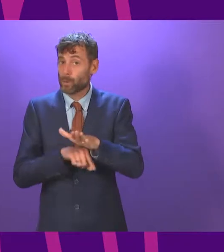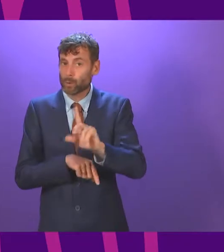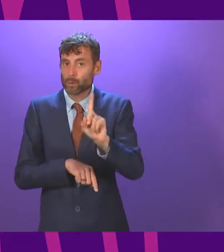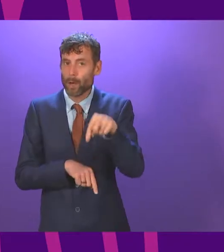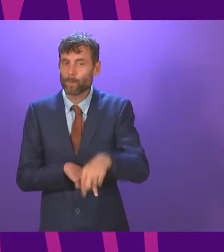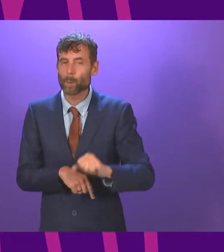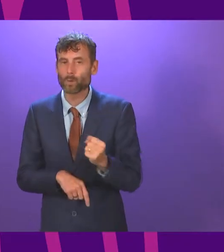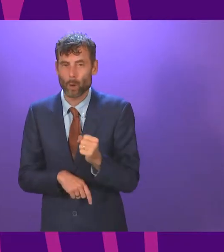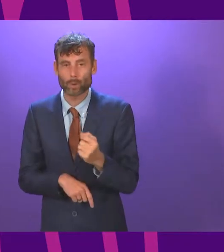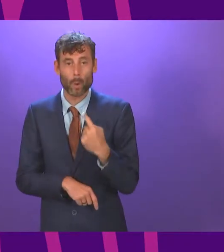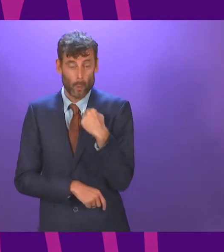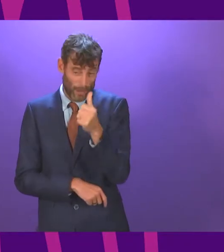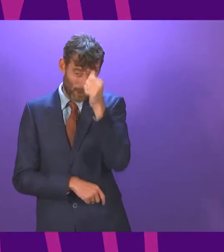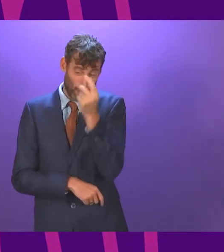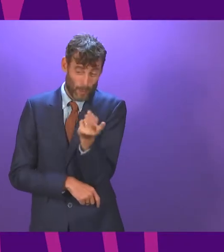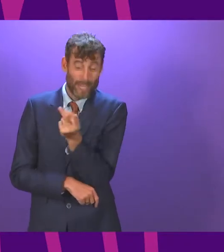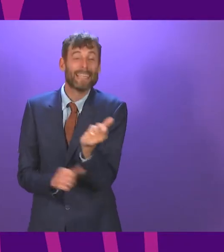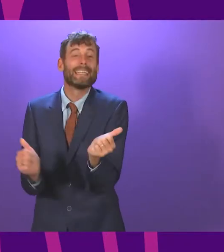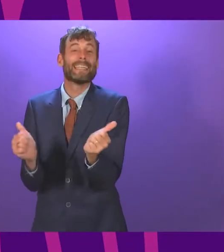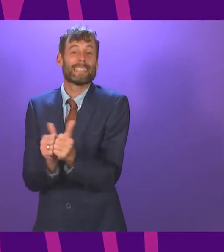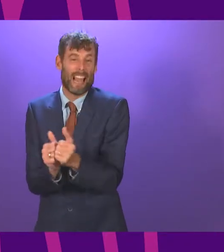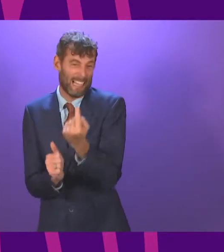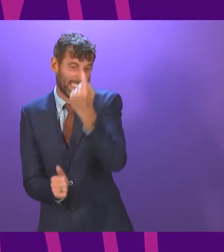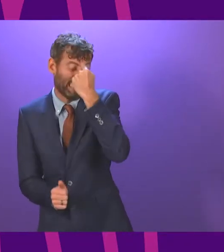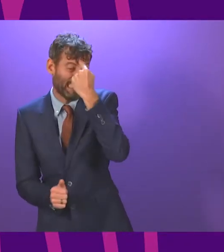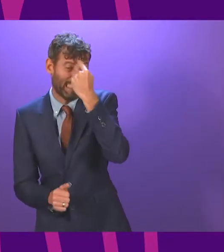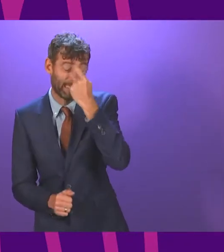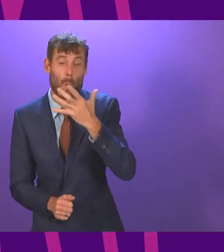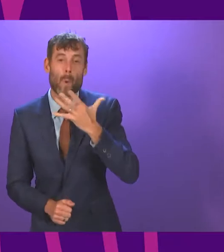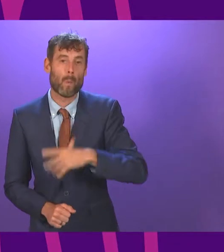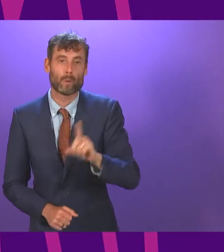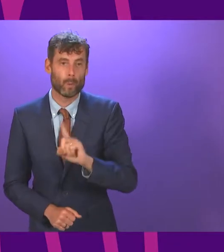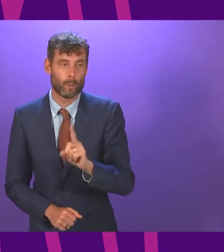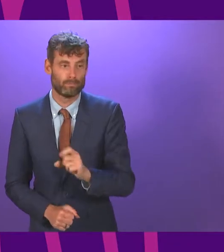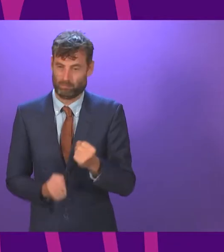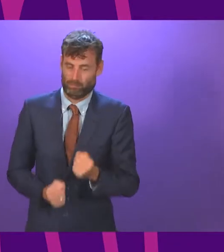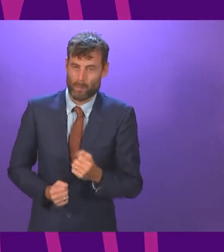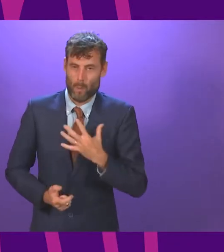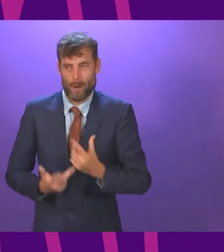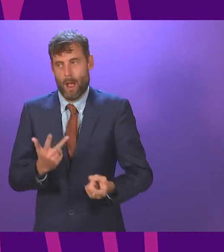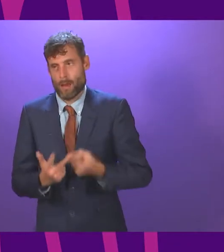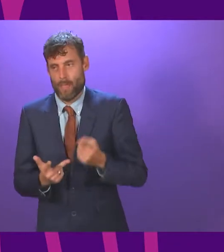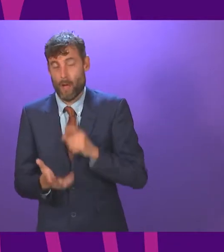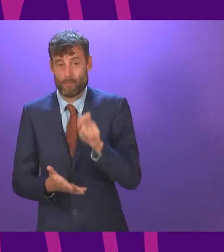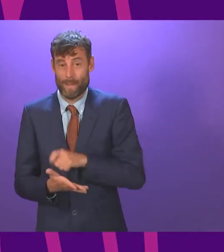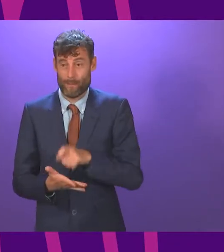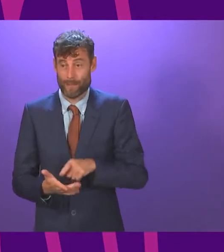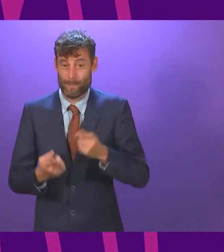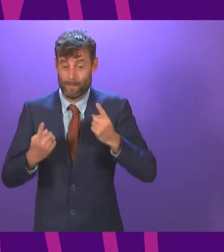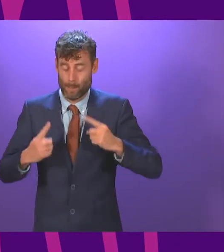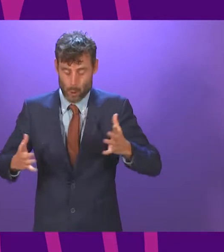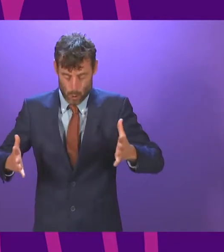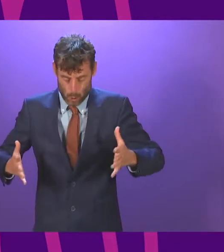presiding officer, we know what this deal was all about. It was all about trying to bring forward another unwanted independence referendum.